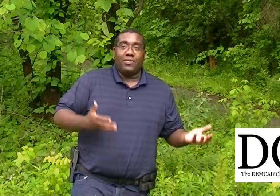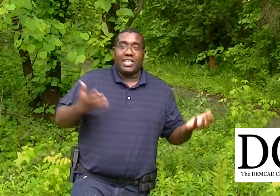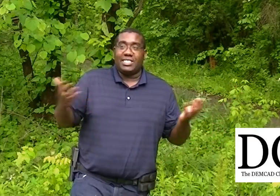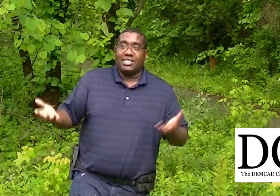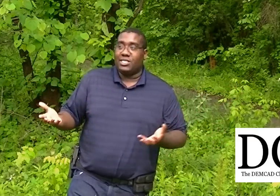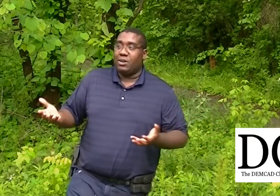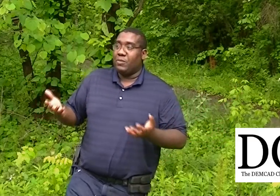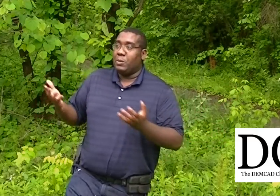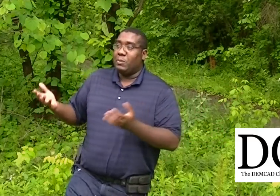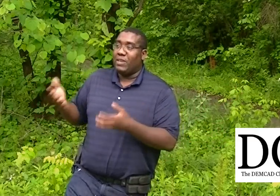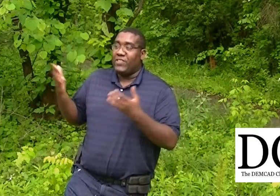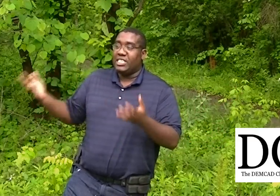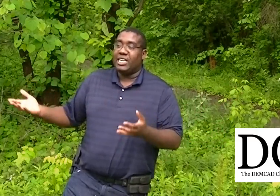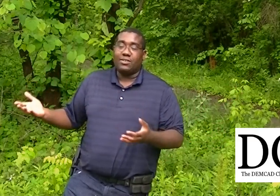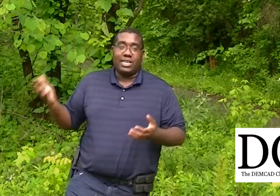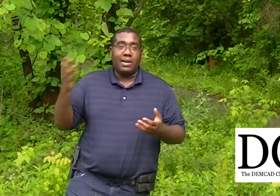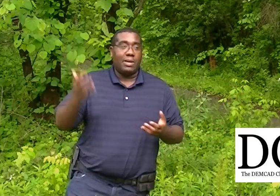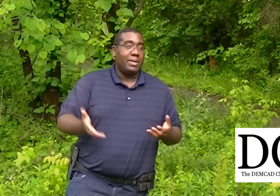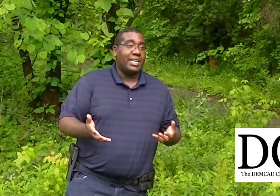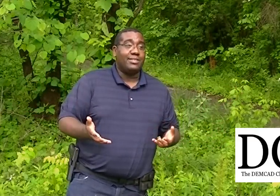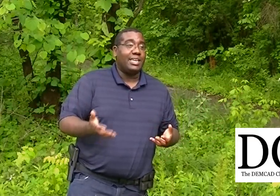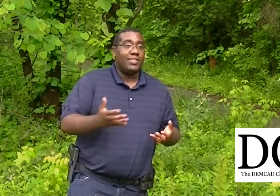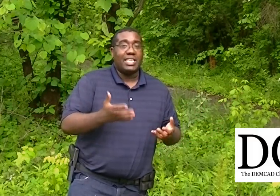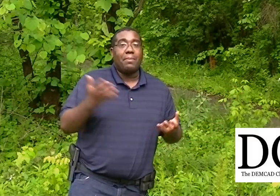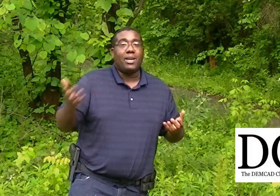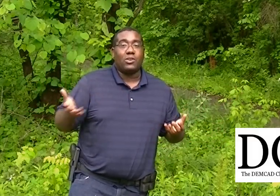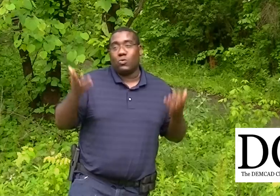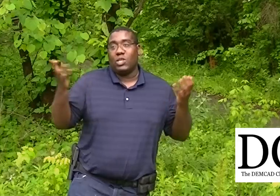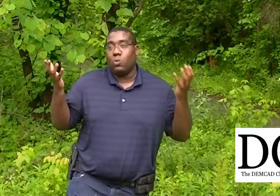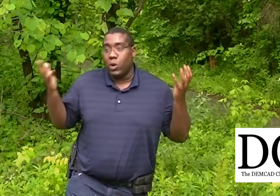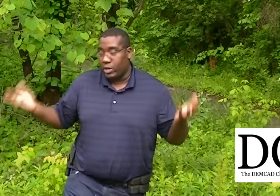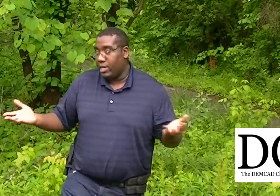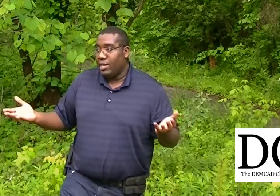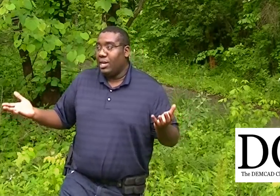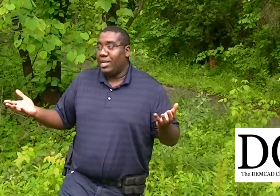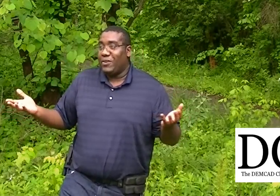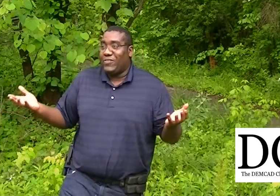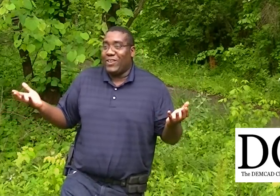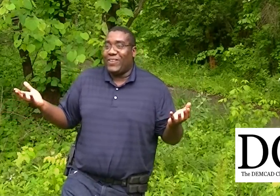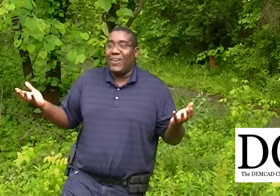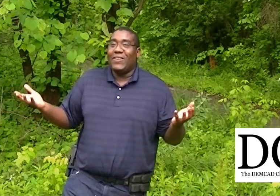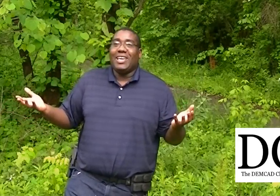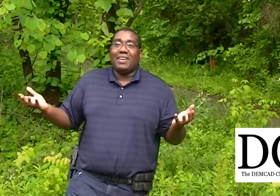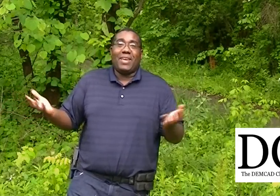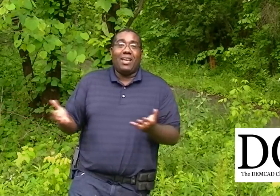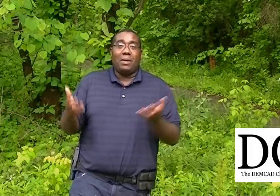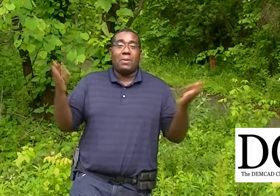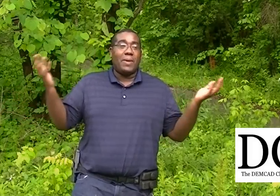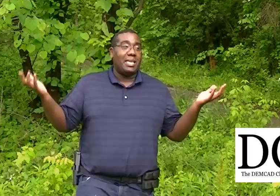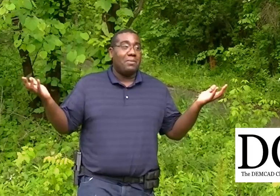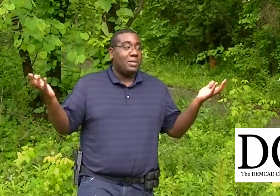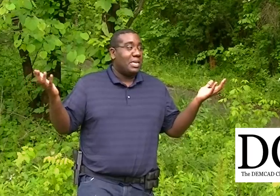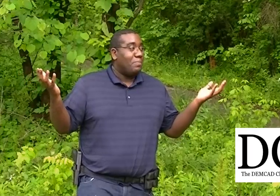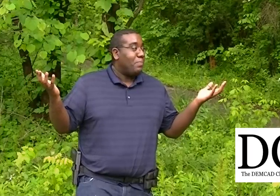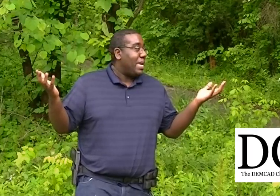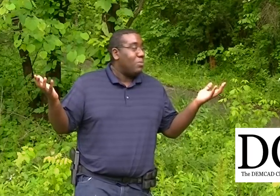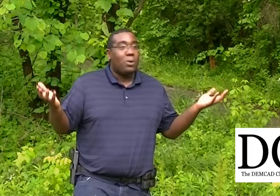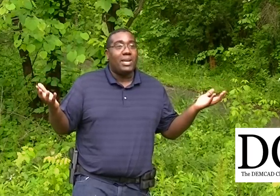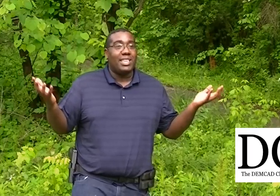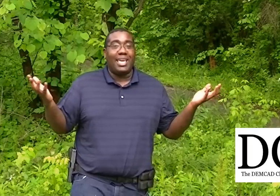don't think it's necessary for people to make $15 an hour at McDonald's. don't think that model could really work. I mean, hell, they'll be getting paid more money than